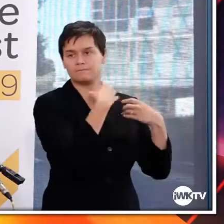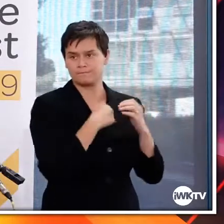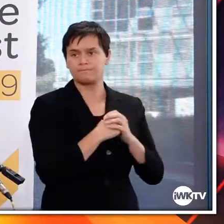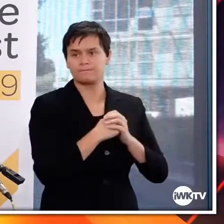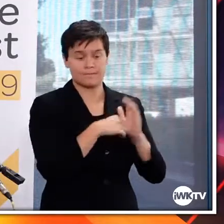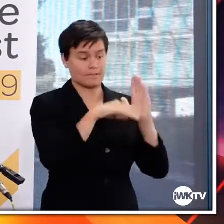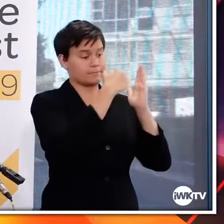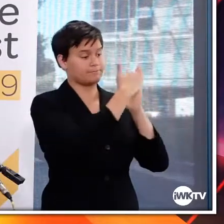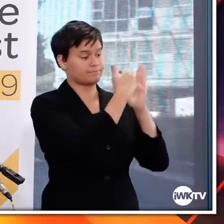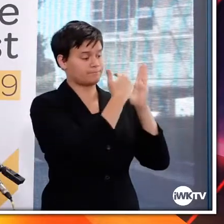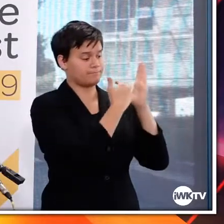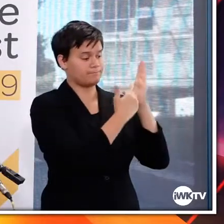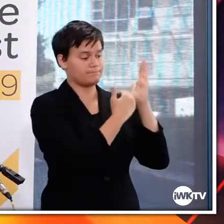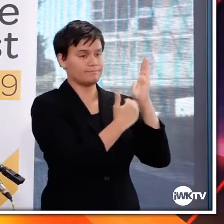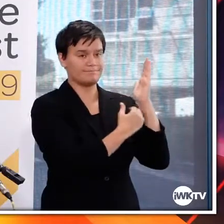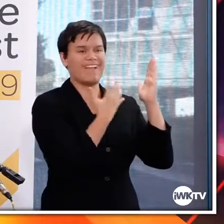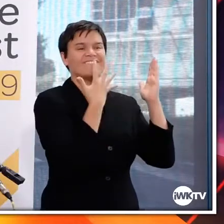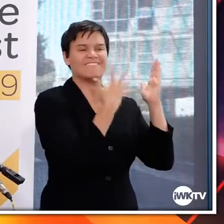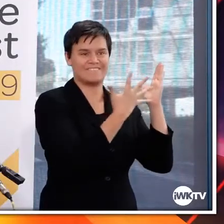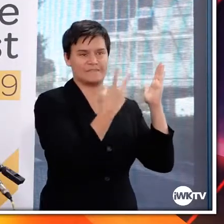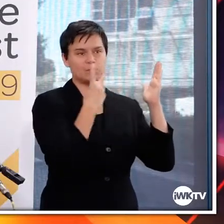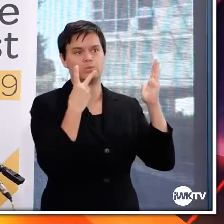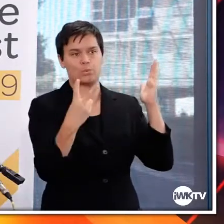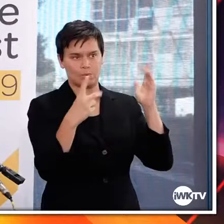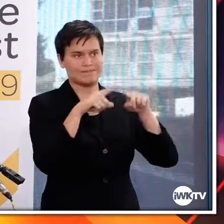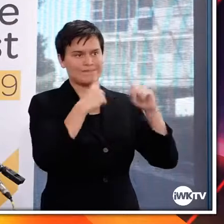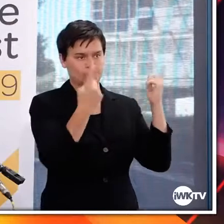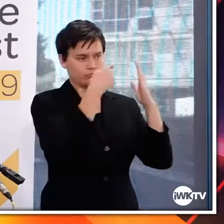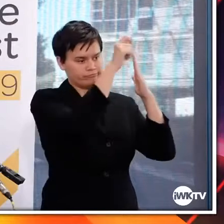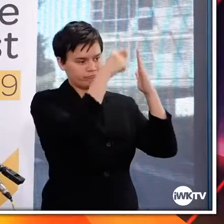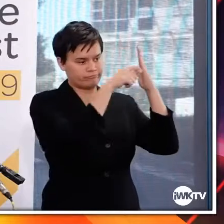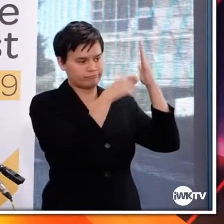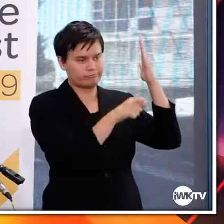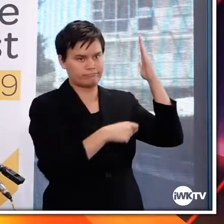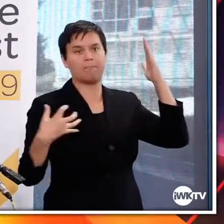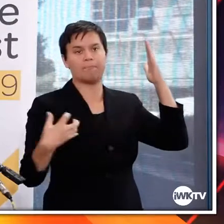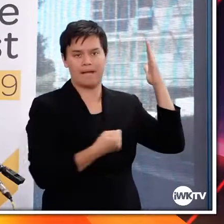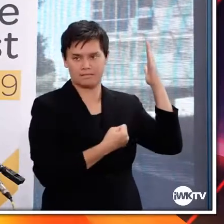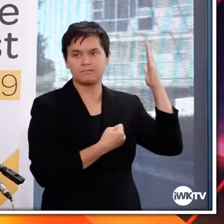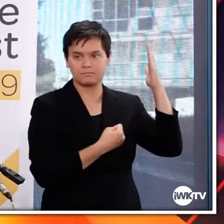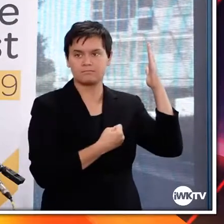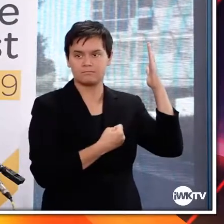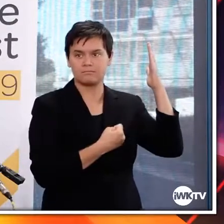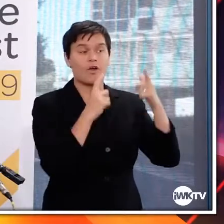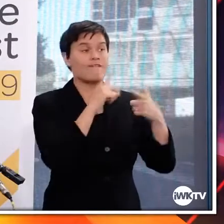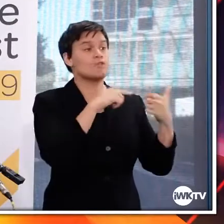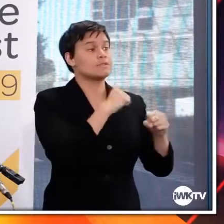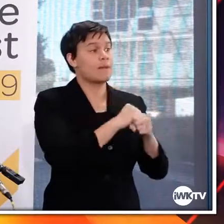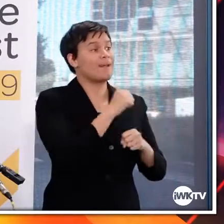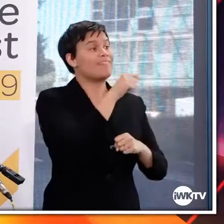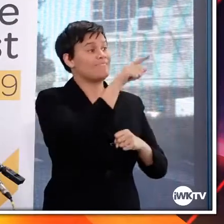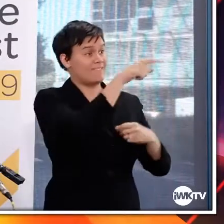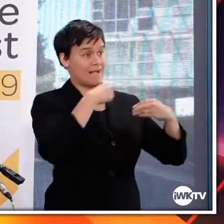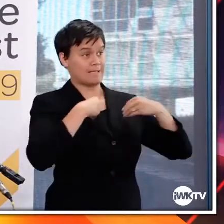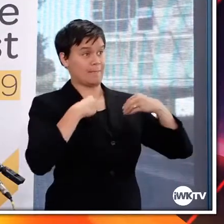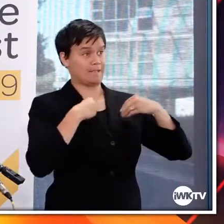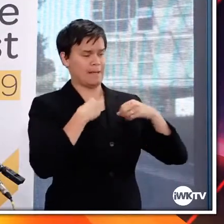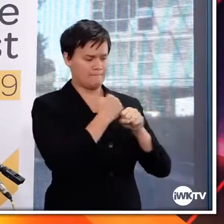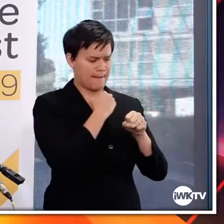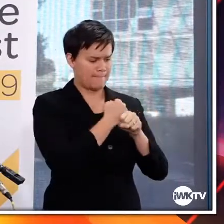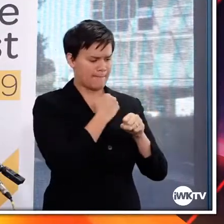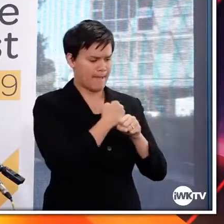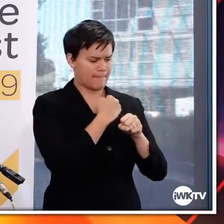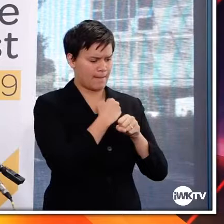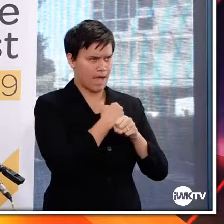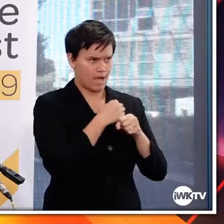just to help explain that, as companies upscale their manufacture from, say, making 10,000 doses to making 100,000